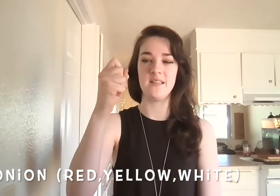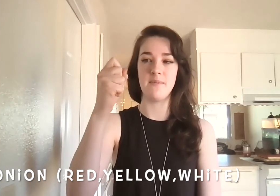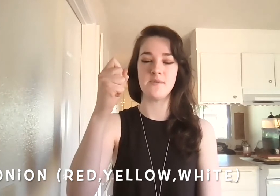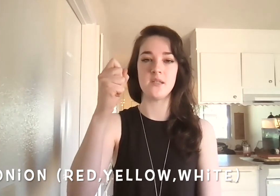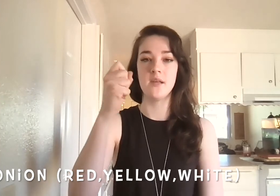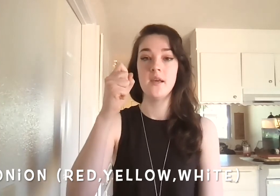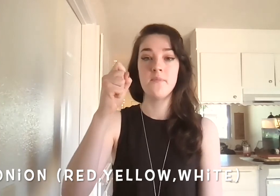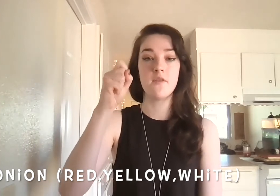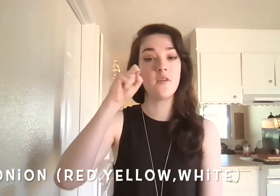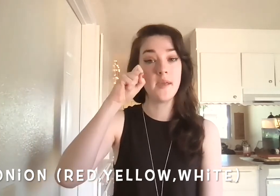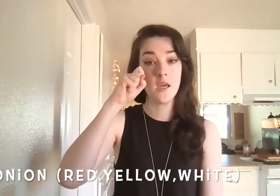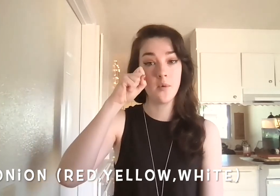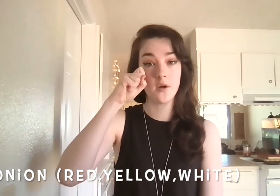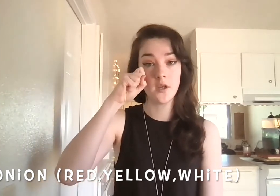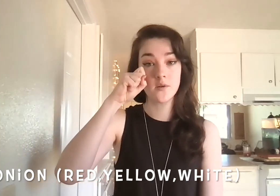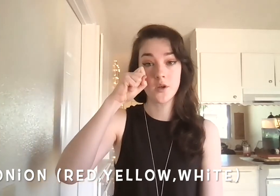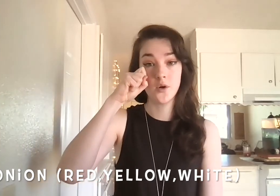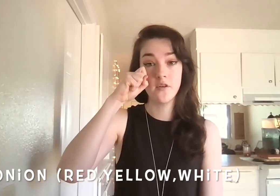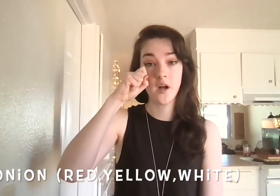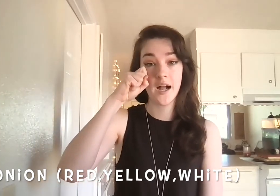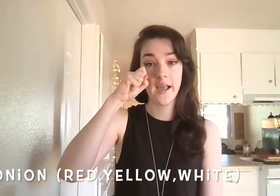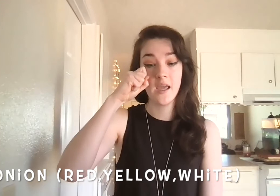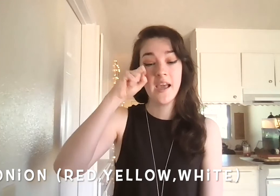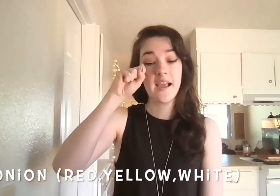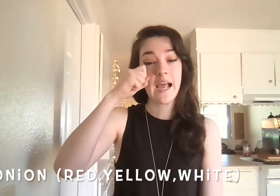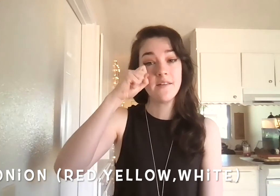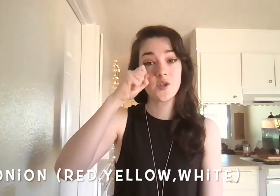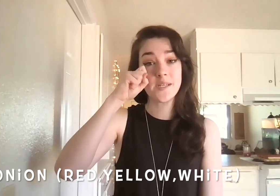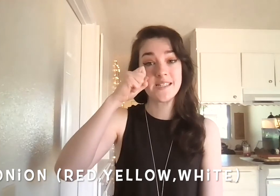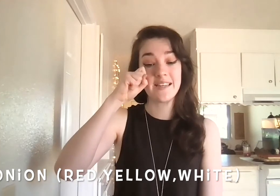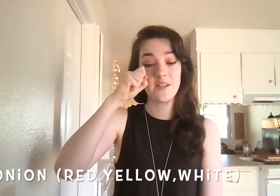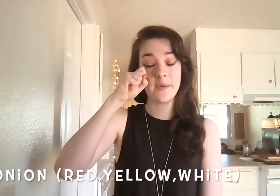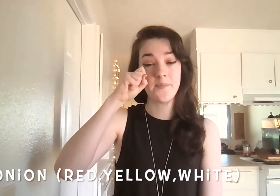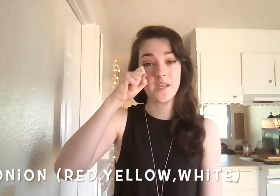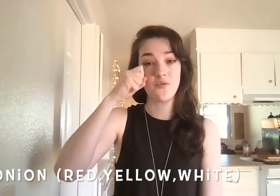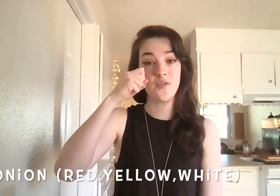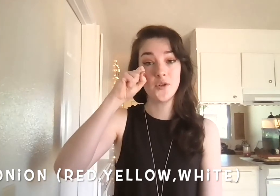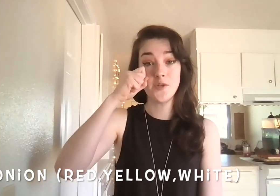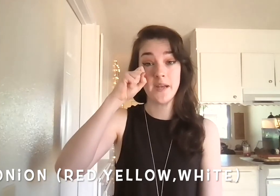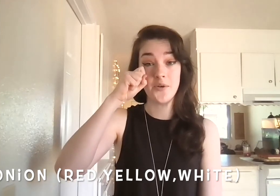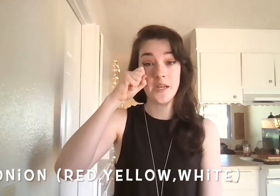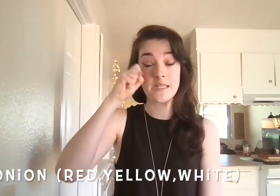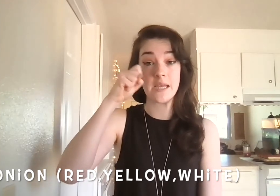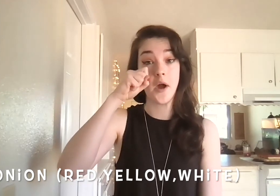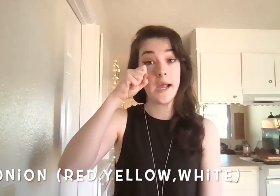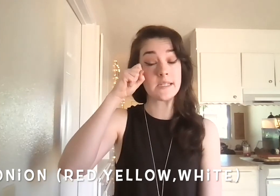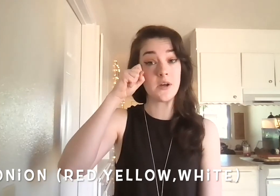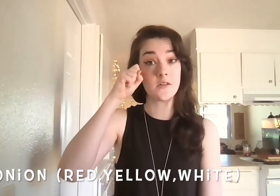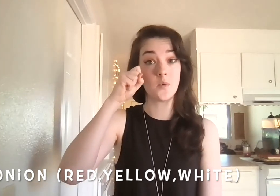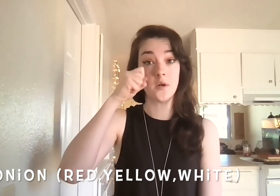little mountain. And from here, we're going to go to the corner of our eye and kind of twist it a little bit, as if we've cut too many onions and our eyes are starting to water.